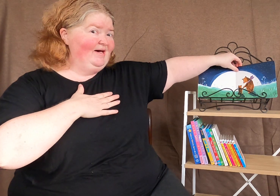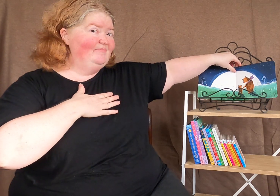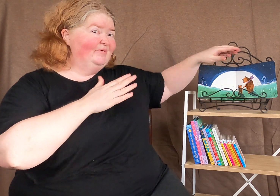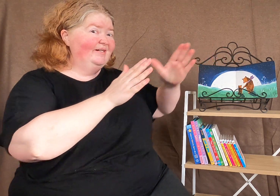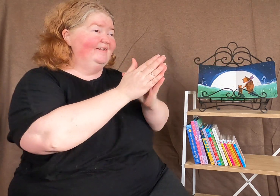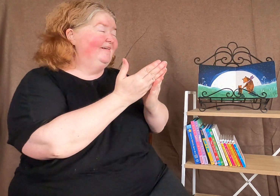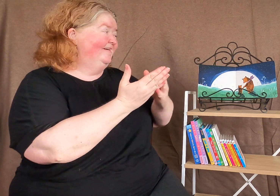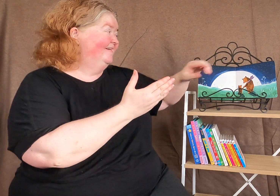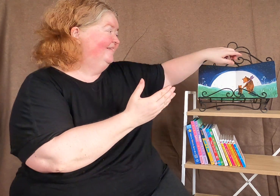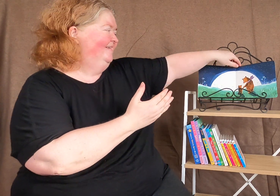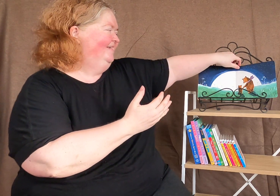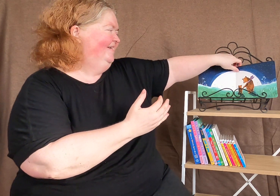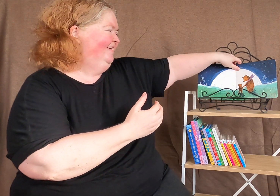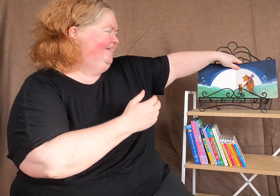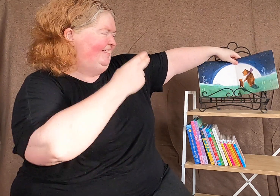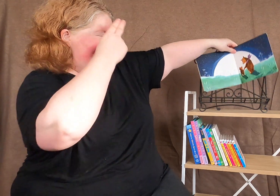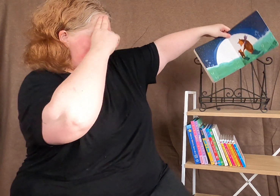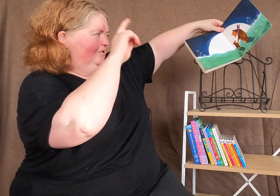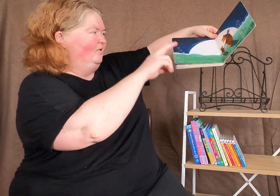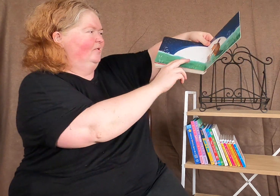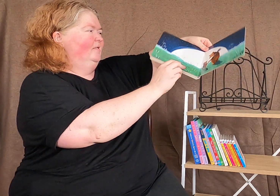that book? It's called